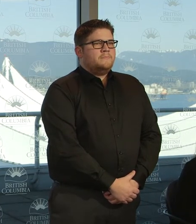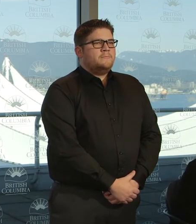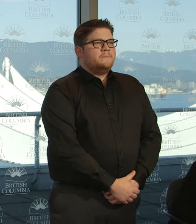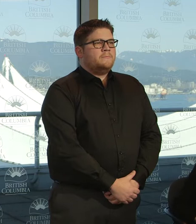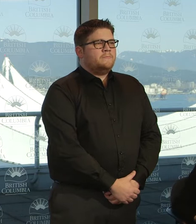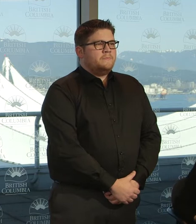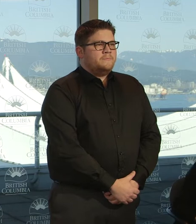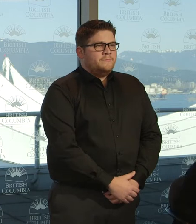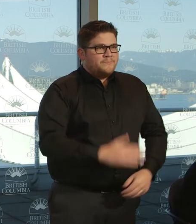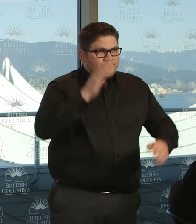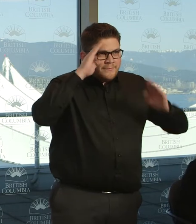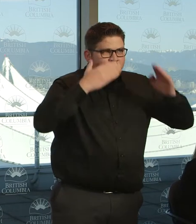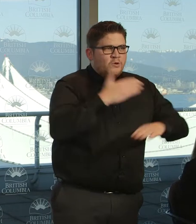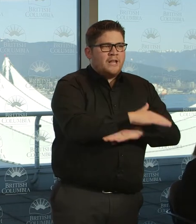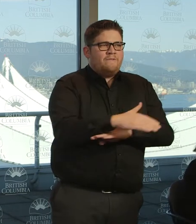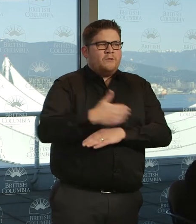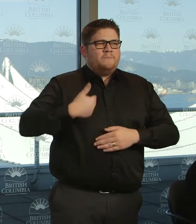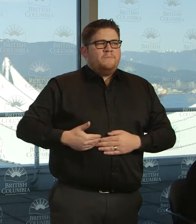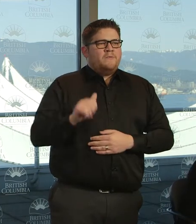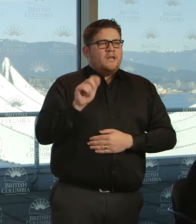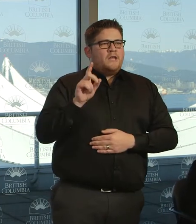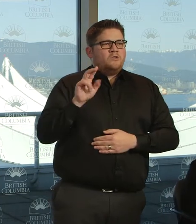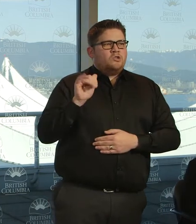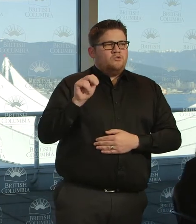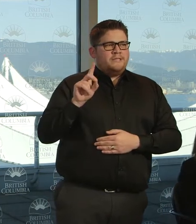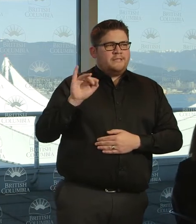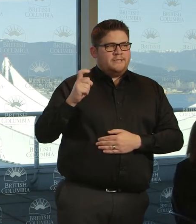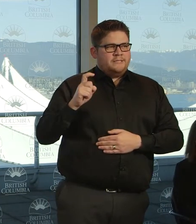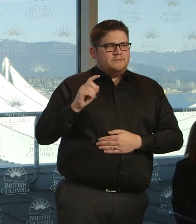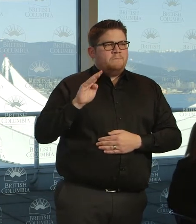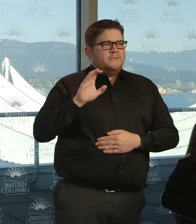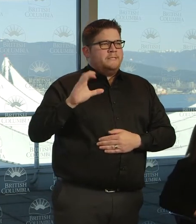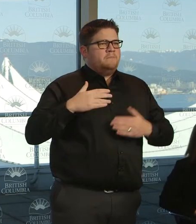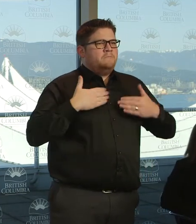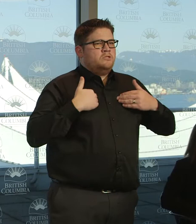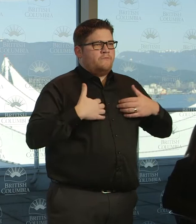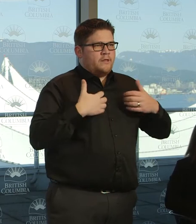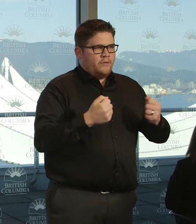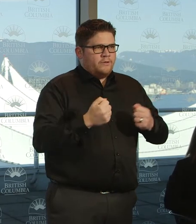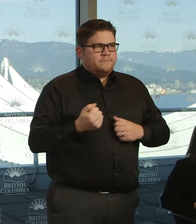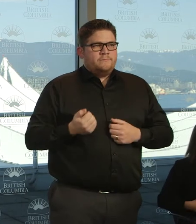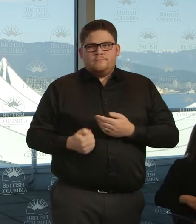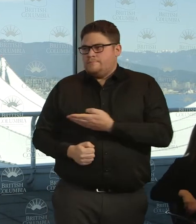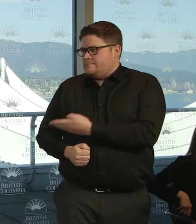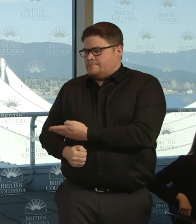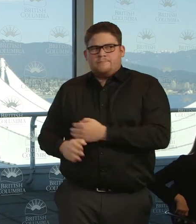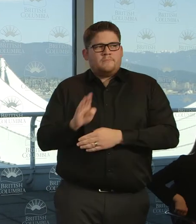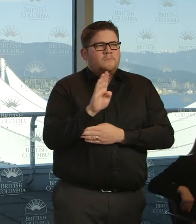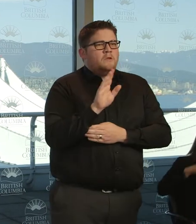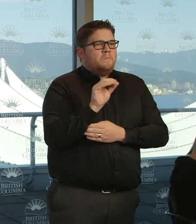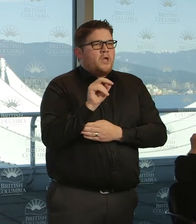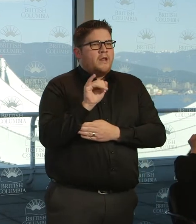Good afternoon. I'm Adrian Dix, B.C. Minister of Health. Beside me is Dr. Bonnie Henry, the Provincial Health Officer for British Columbia. I want to thank